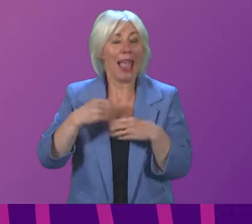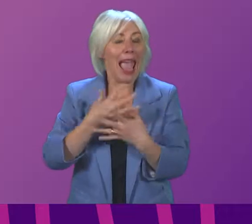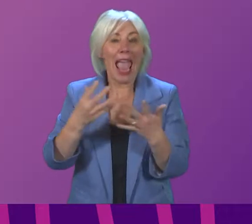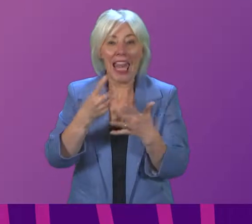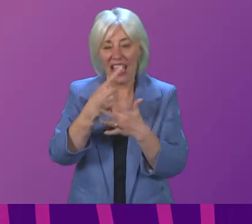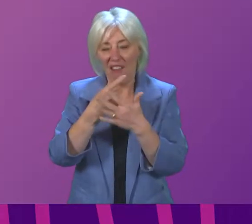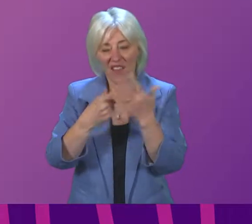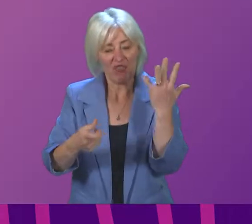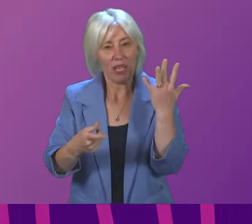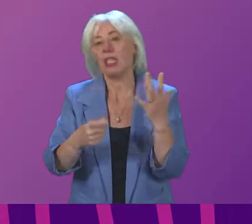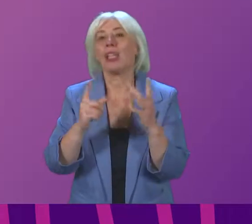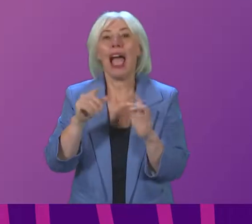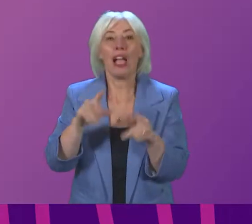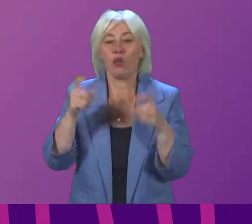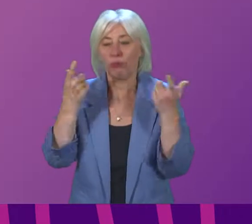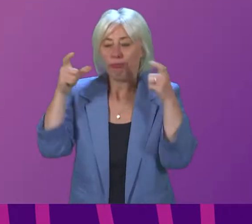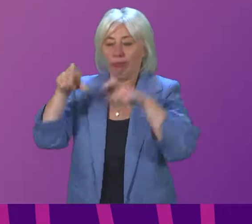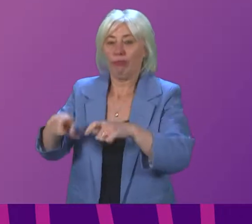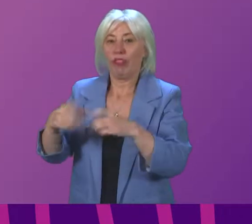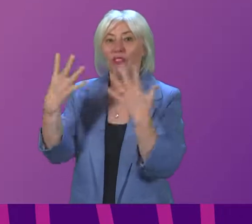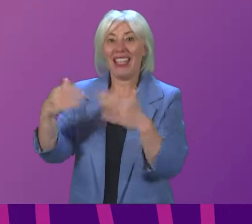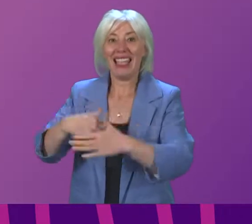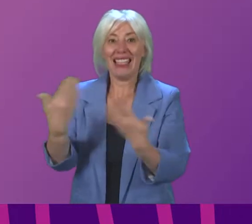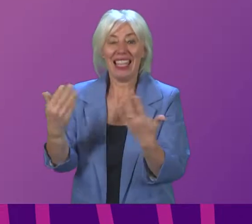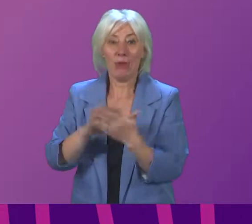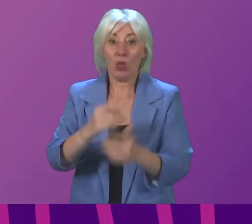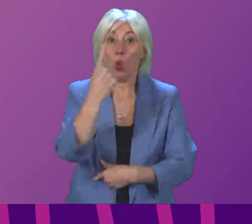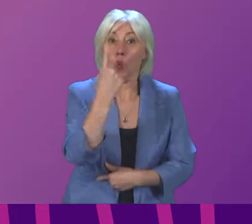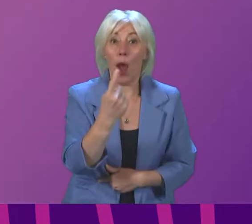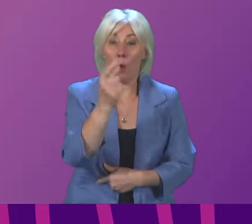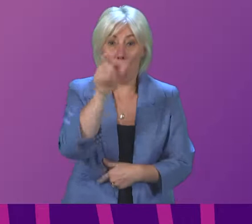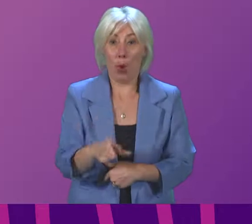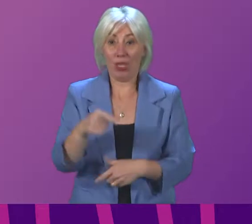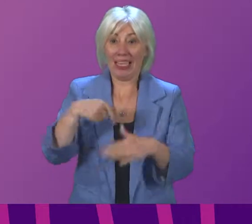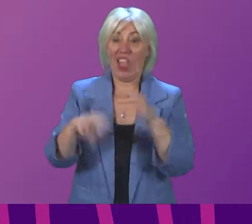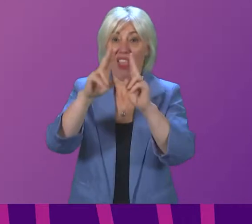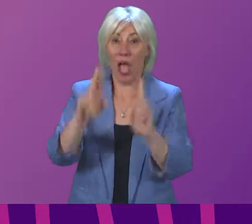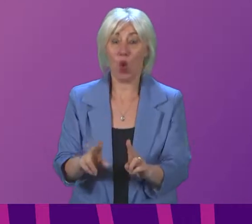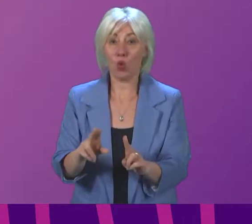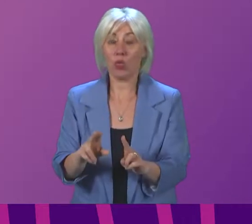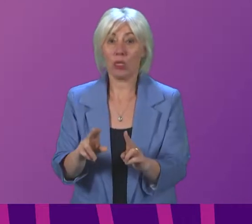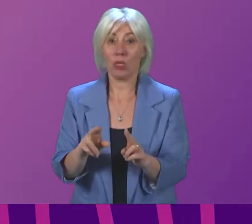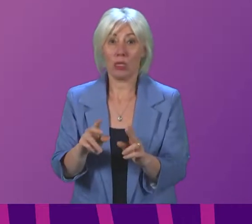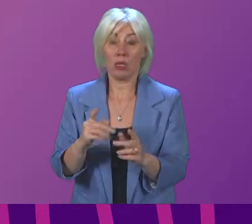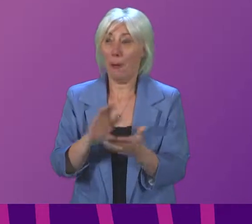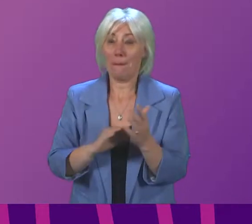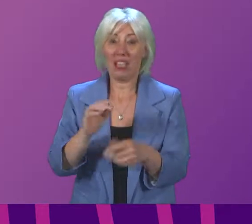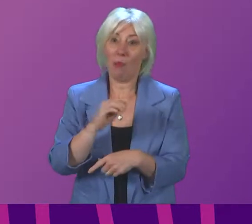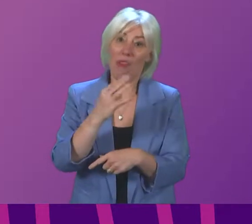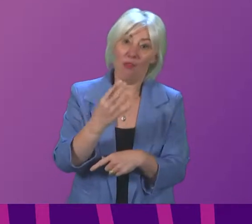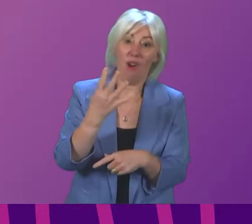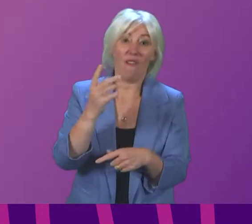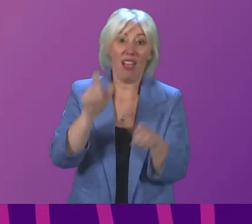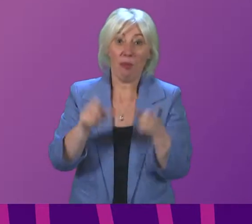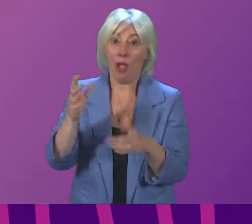self-isolate for a full 10 days, meaning a single positive case would lead to a household of potentially four or five people having to isolate